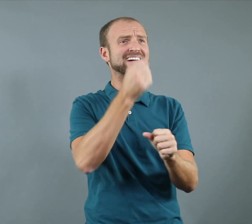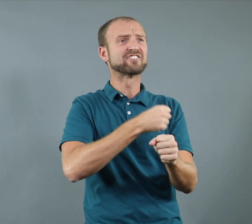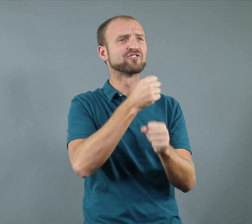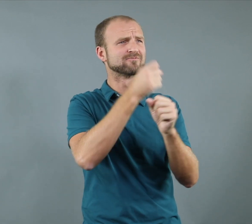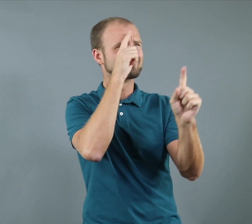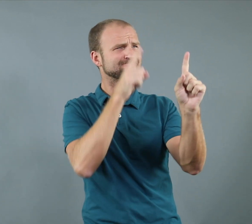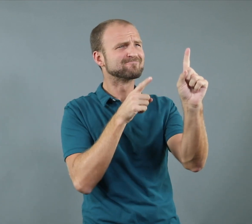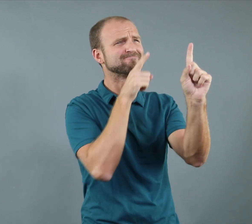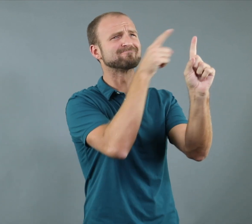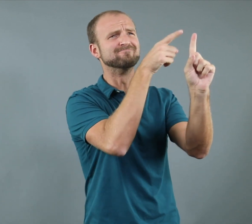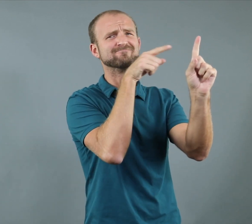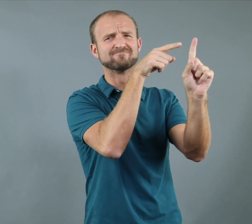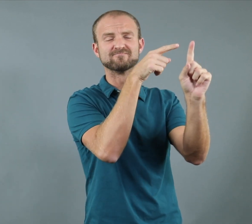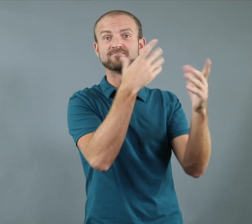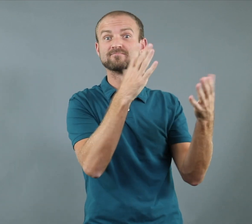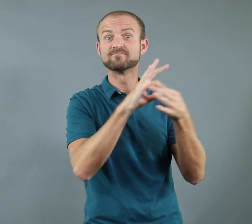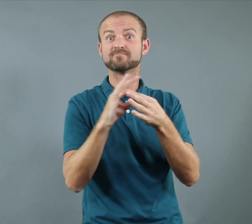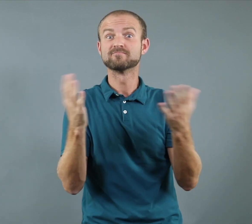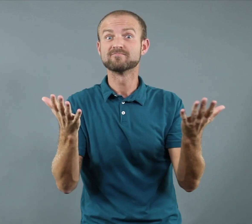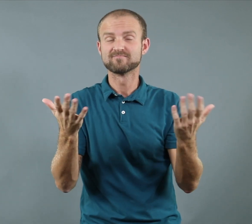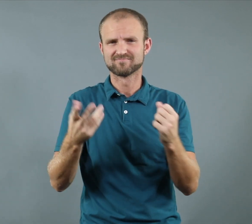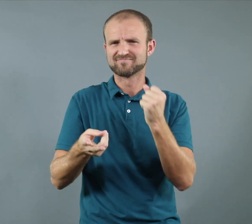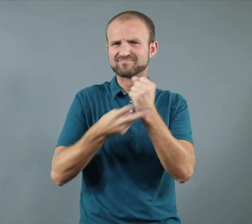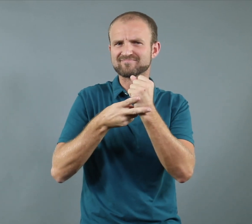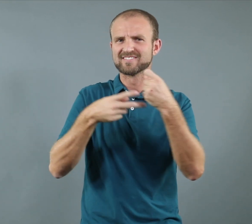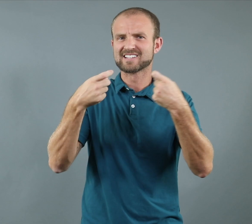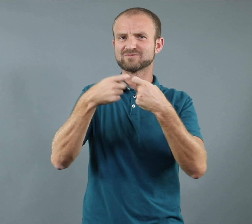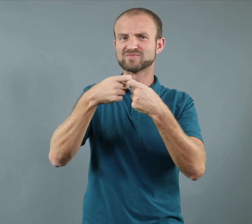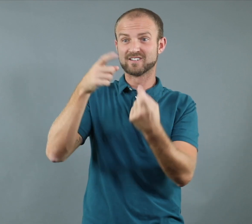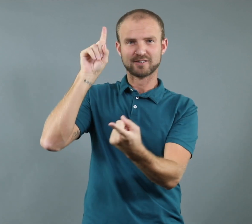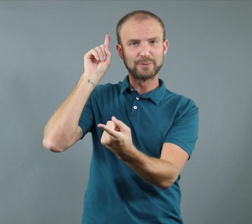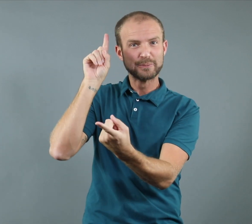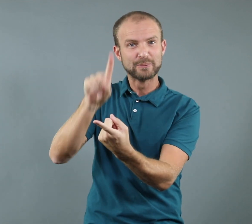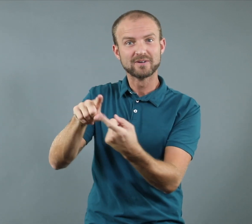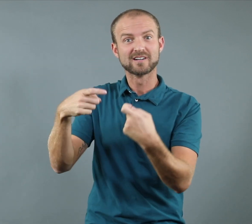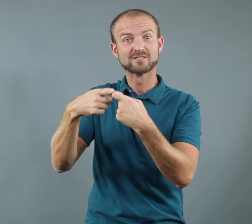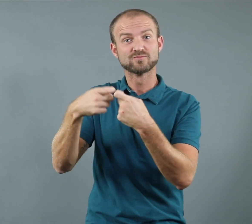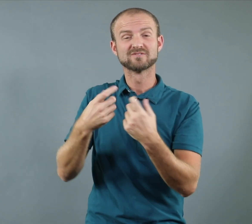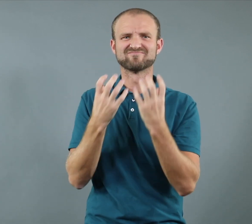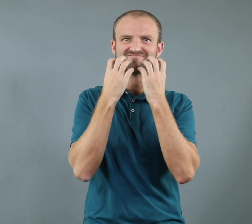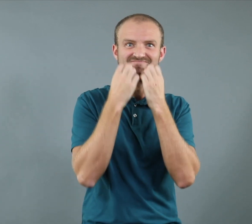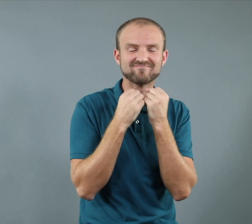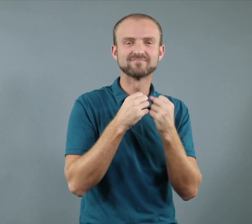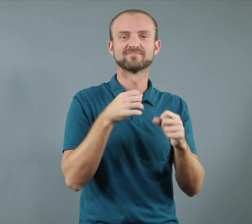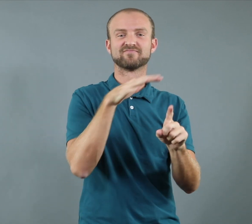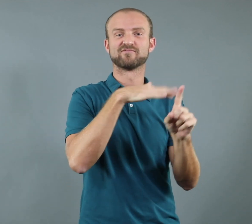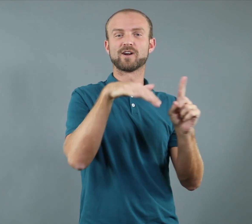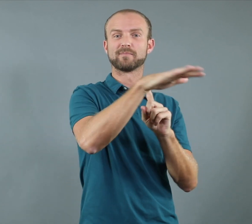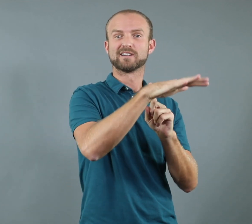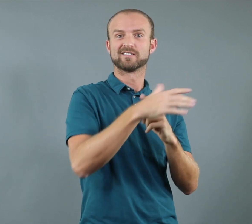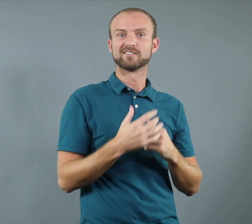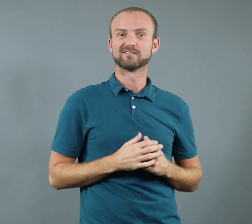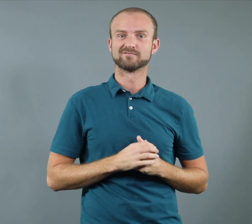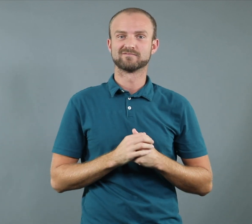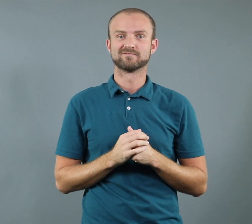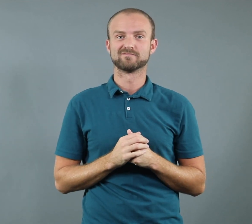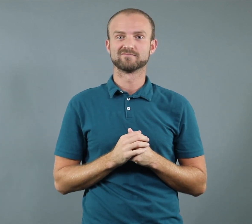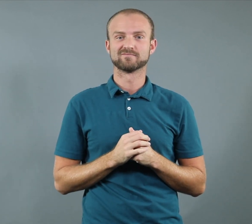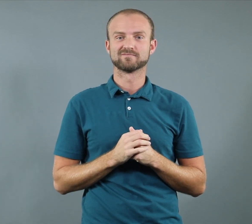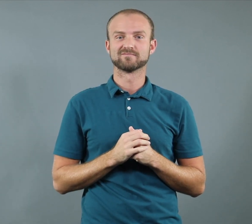The ultimate goal is to improve your energy usage and conserve the environment. Please check